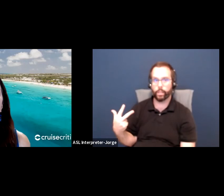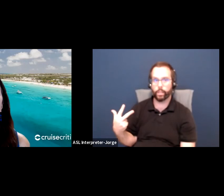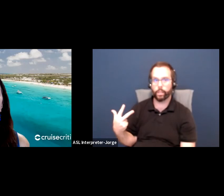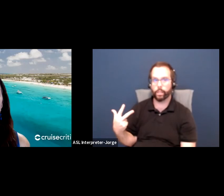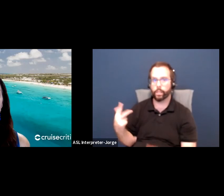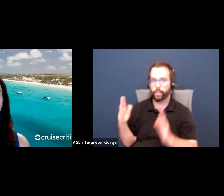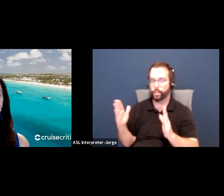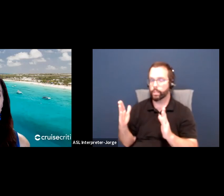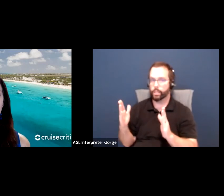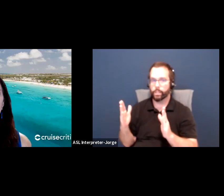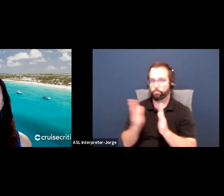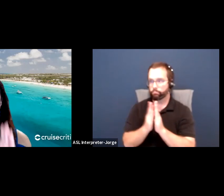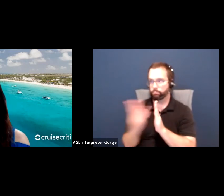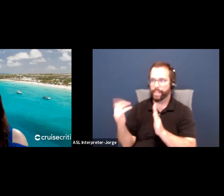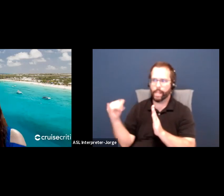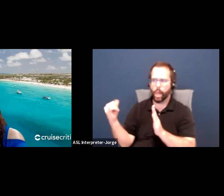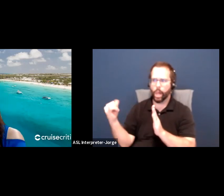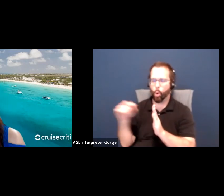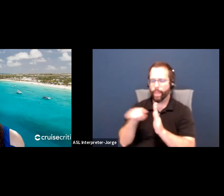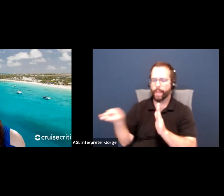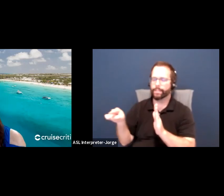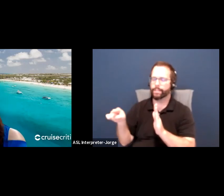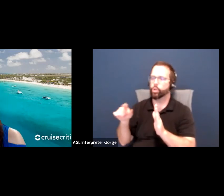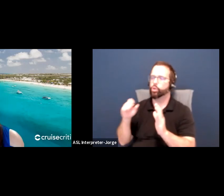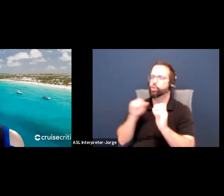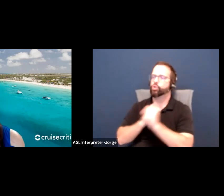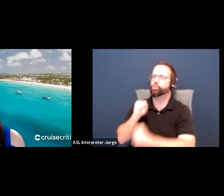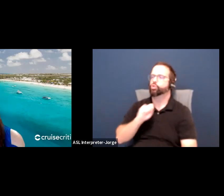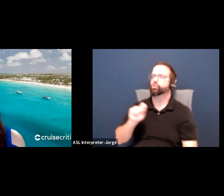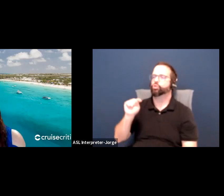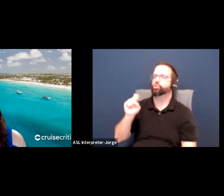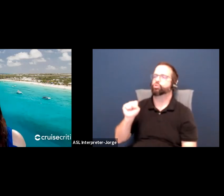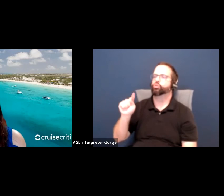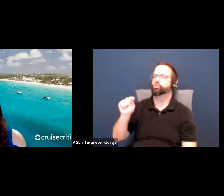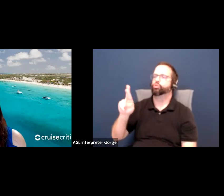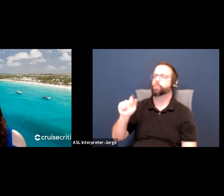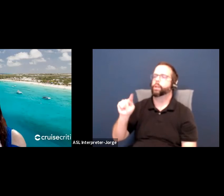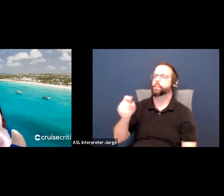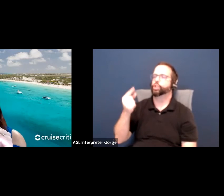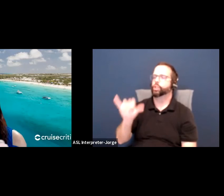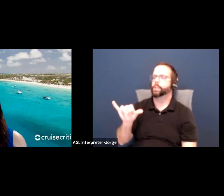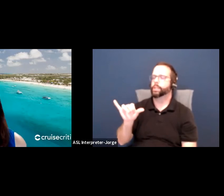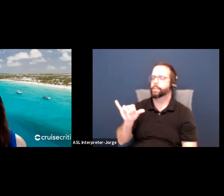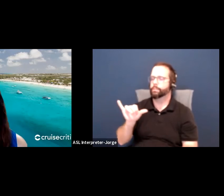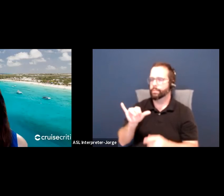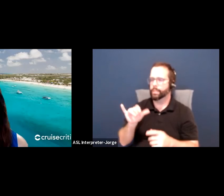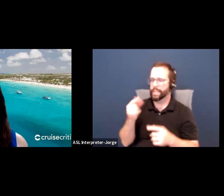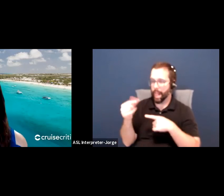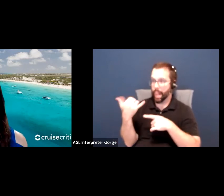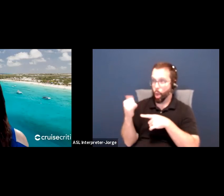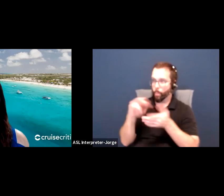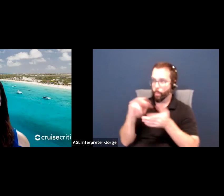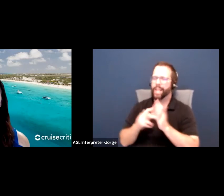That's how we're going to reach our goals. And then the last column, all of it is measures, and you're going to break that down by quarters.